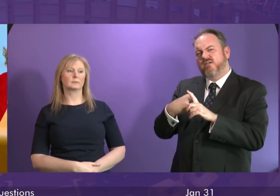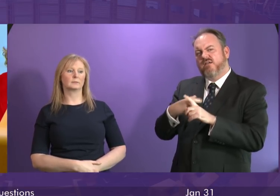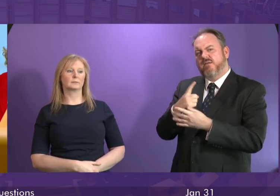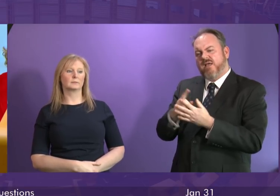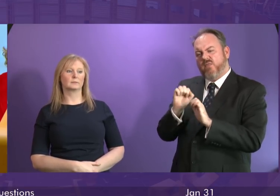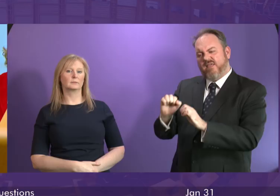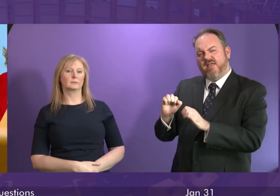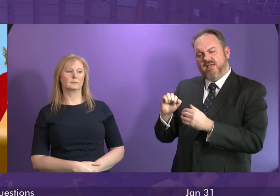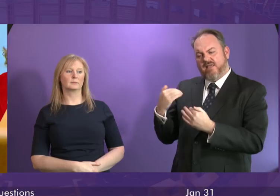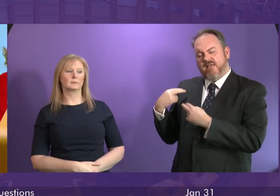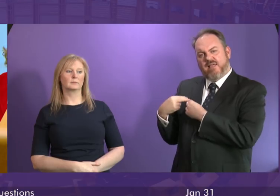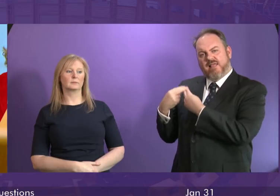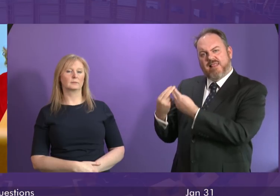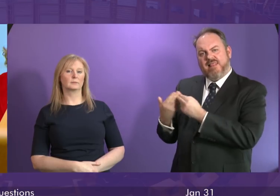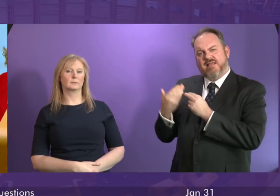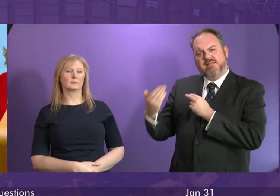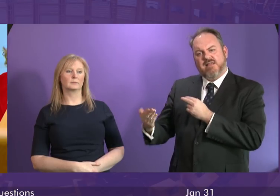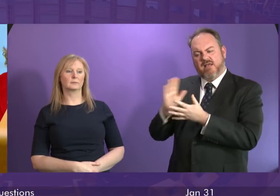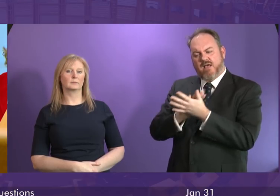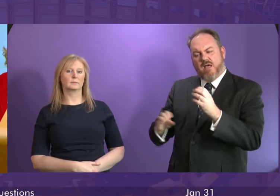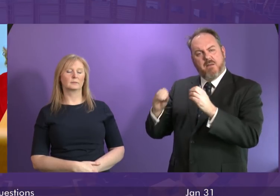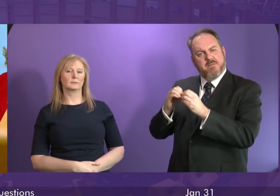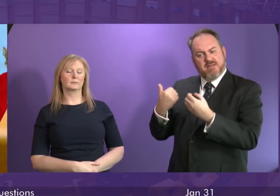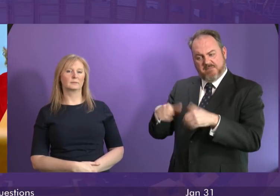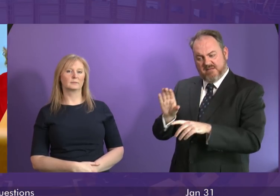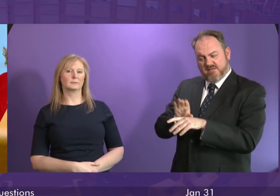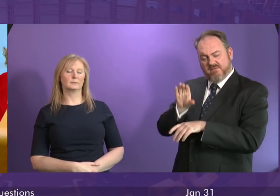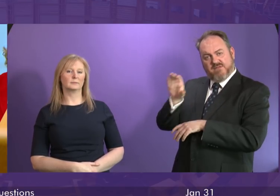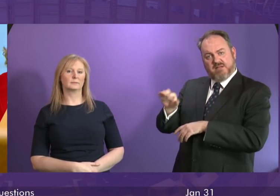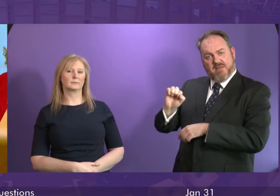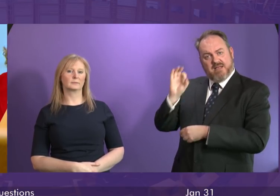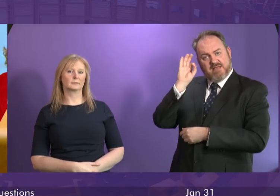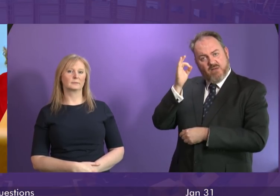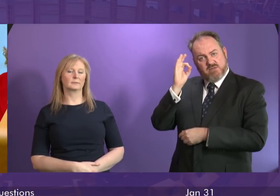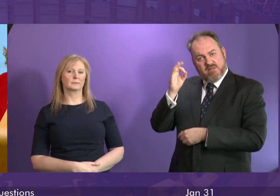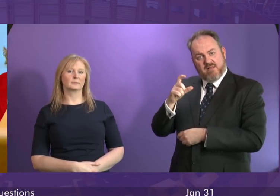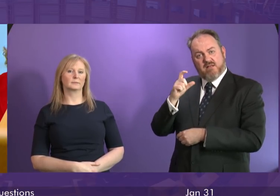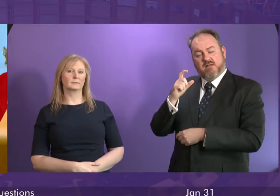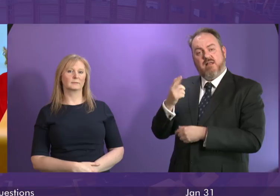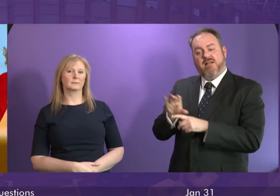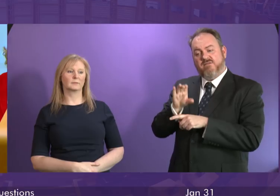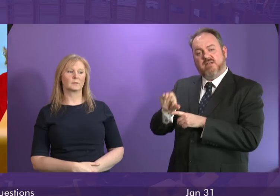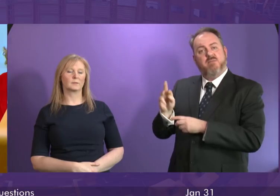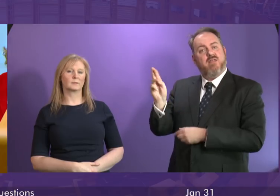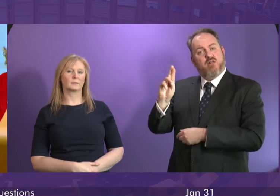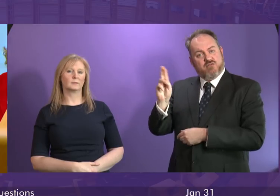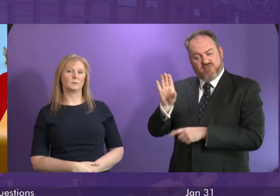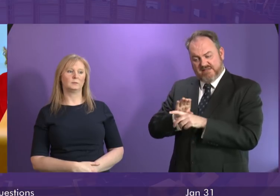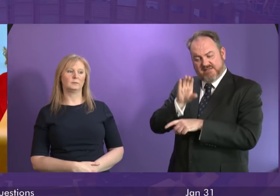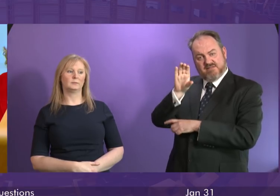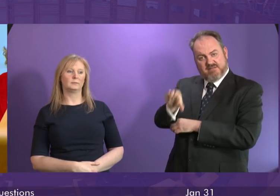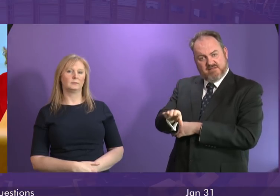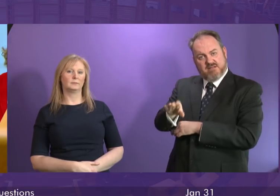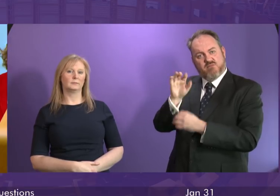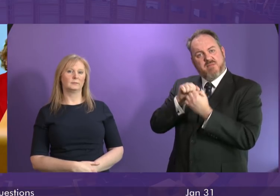facility funded by the Scottish government Glasgow City Council Clyde Gateway and the lottery as a legacy from the